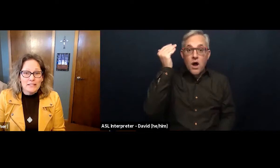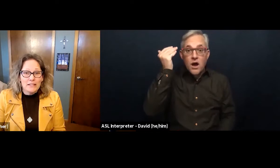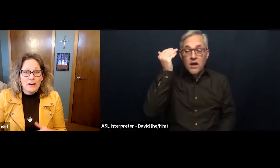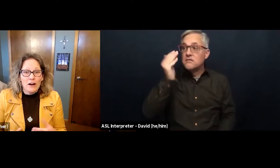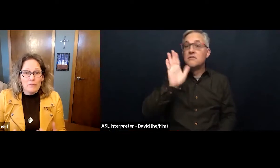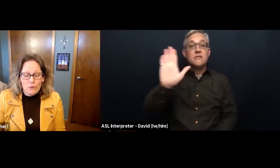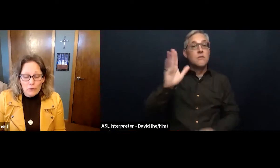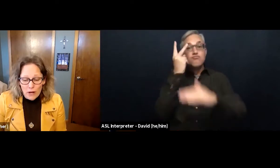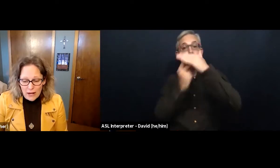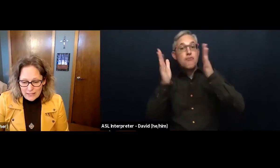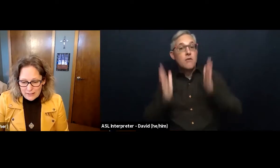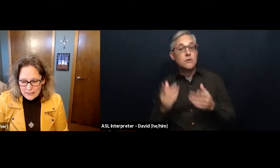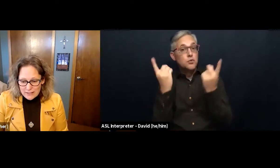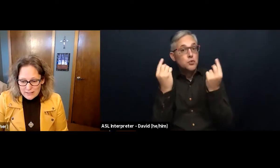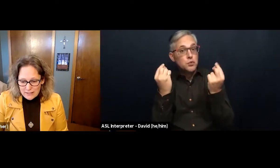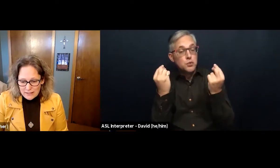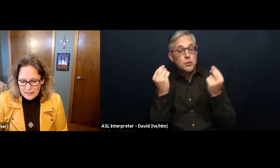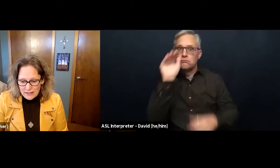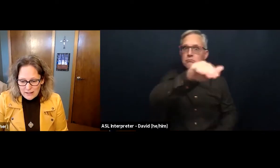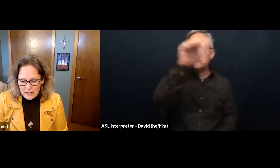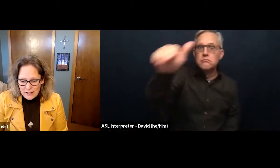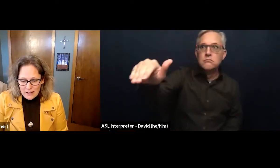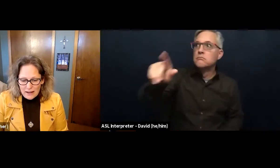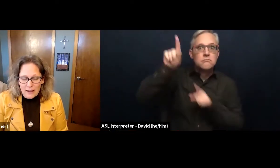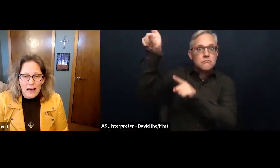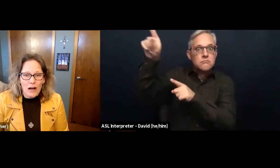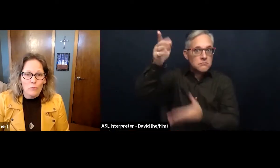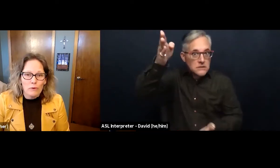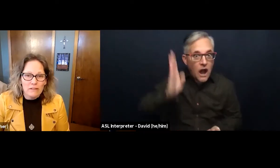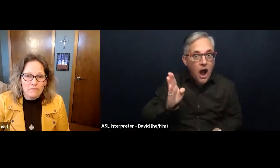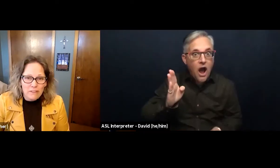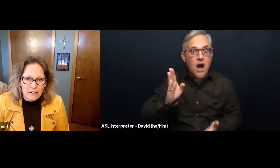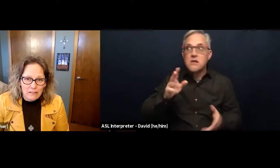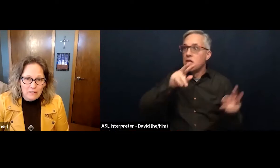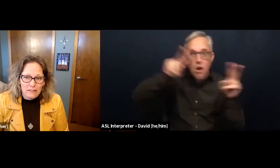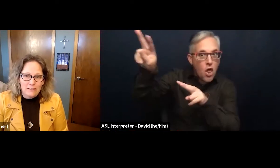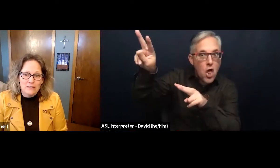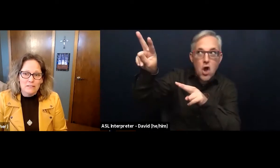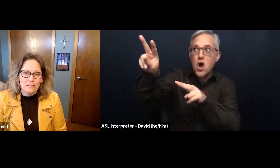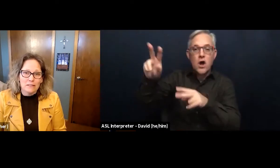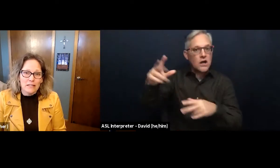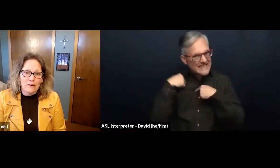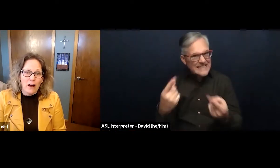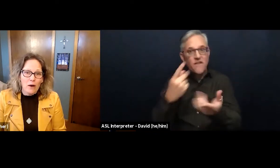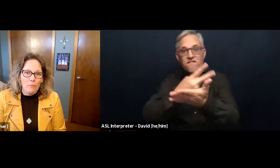of who God is and how we fail to live up